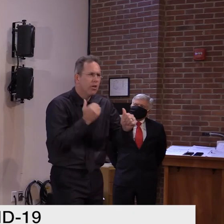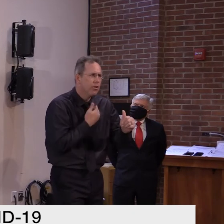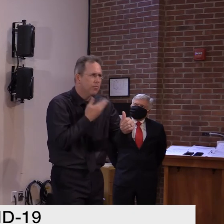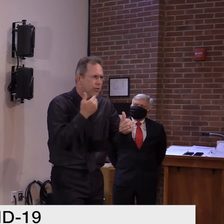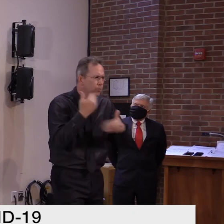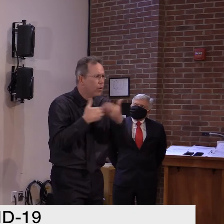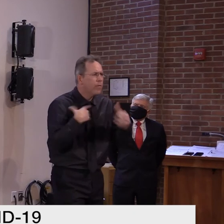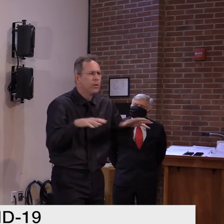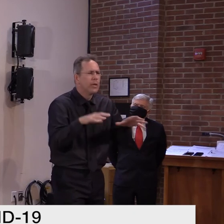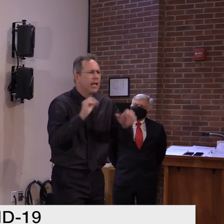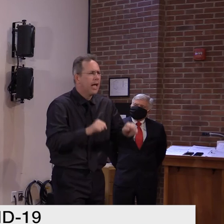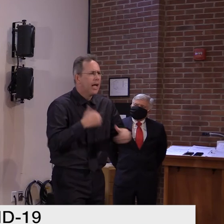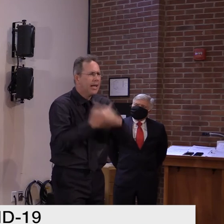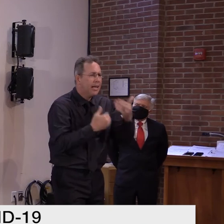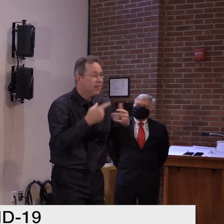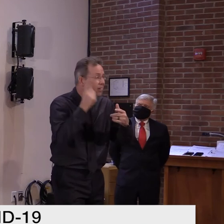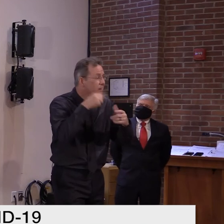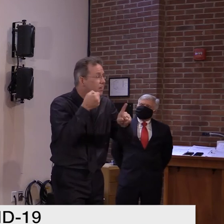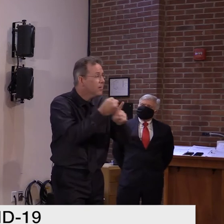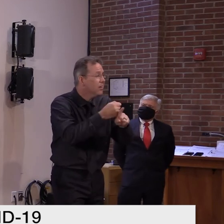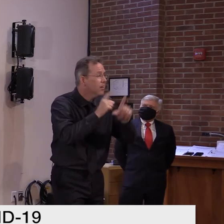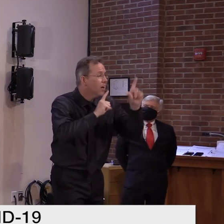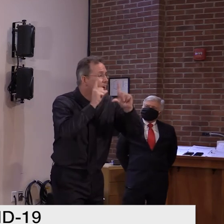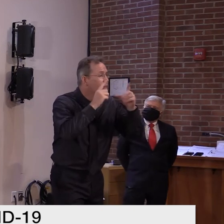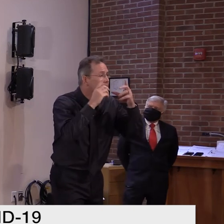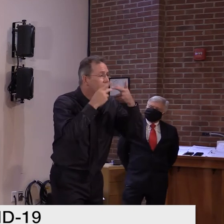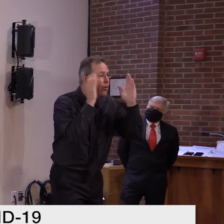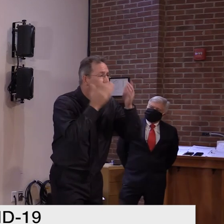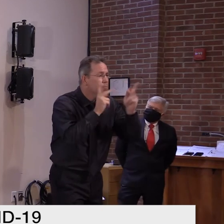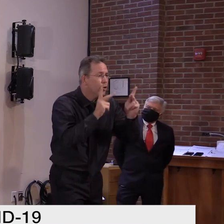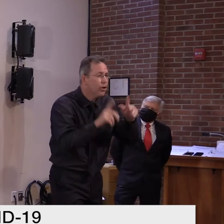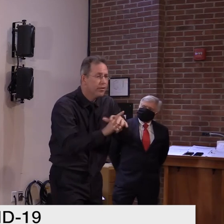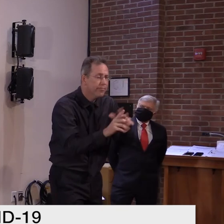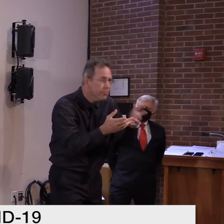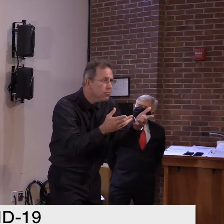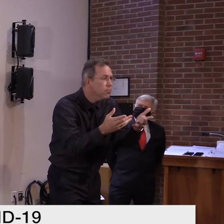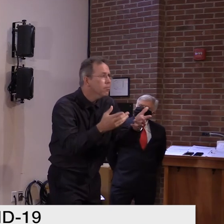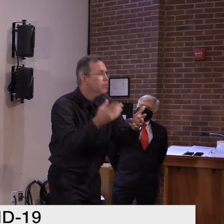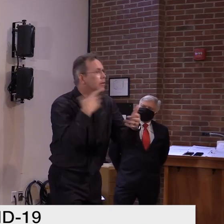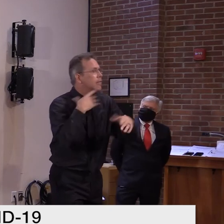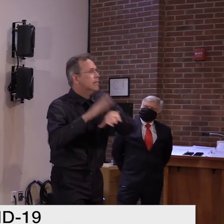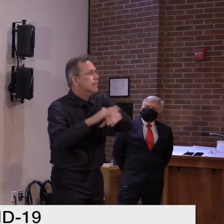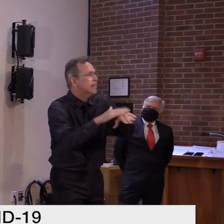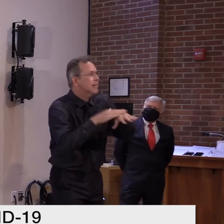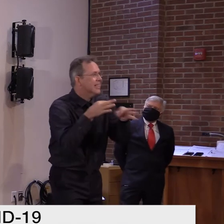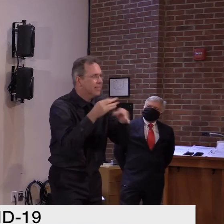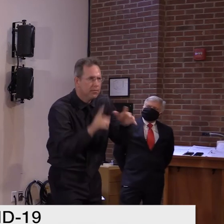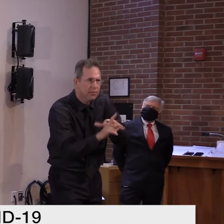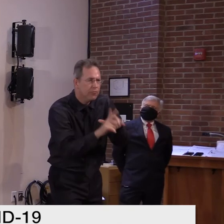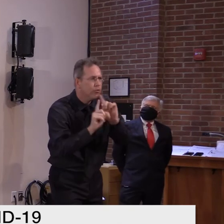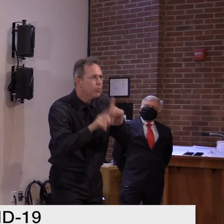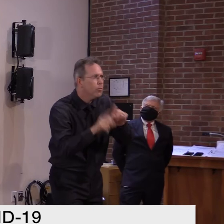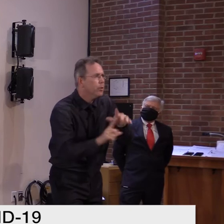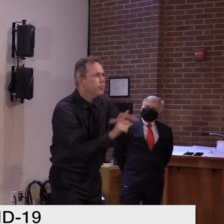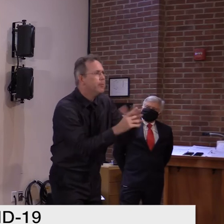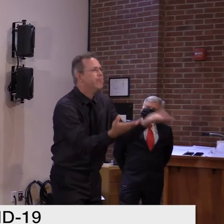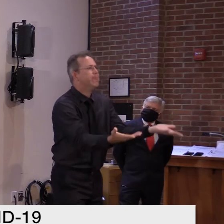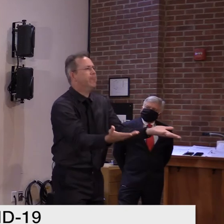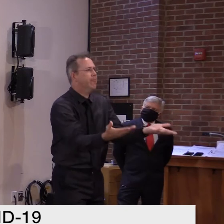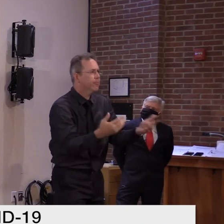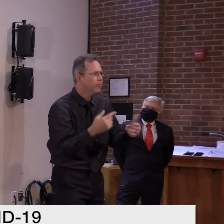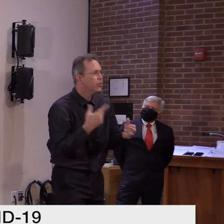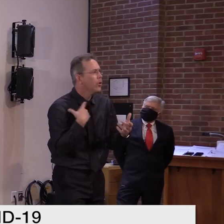Halloween parties. I'm sure, uh, you reported it maybe in your, um, at, uh, BT Digger. Maybe you had a story about